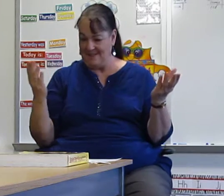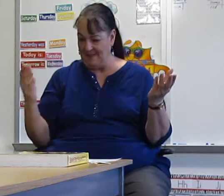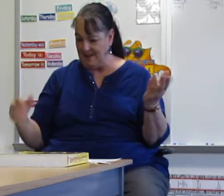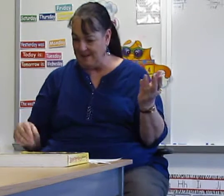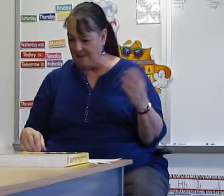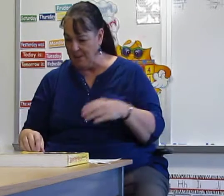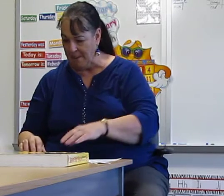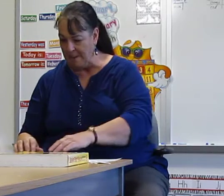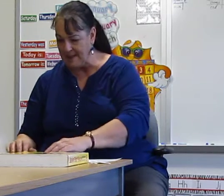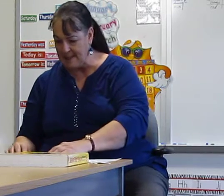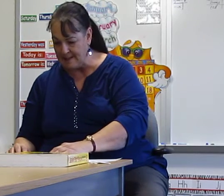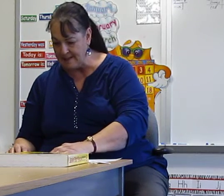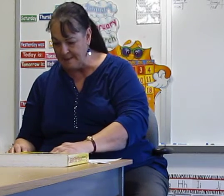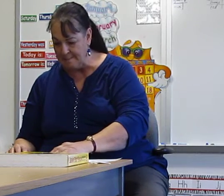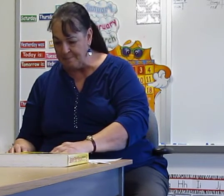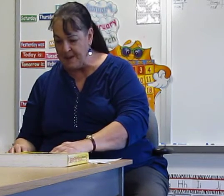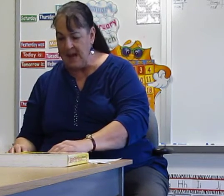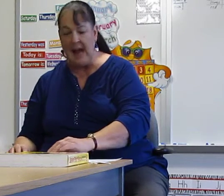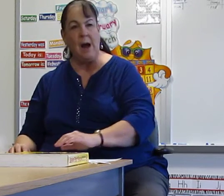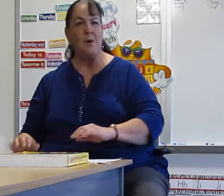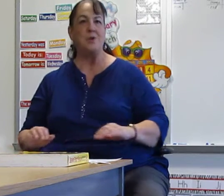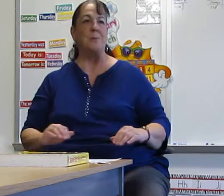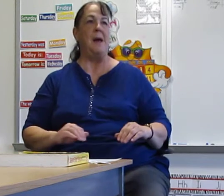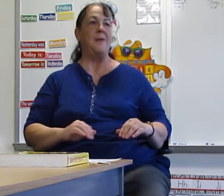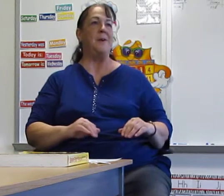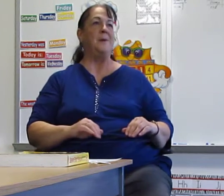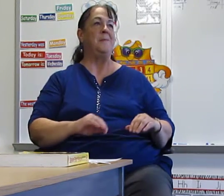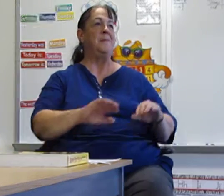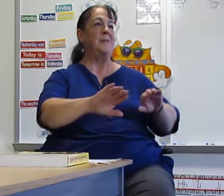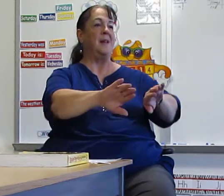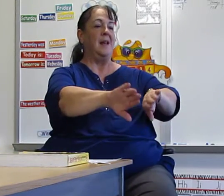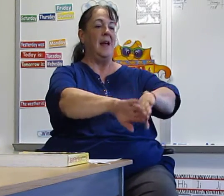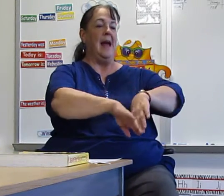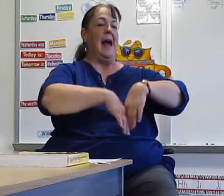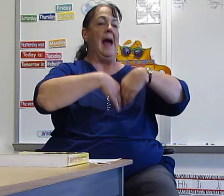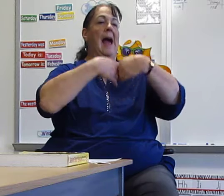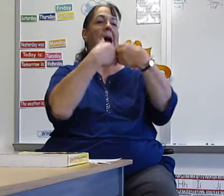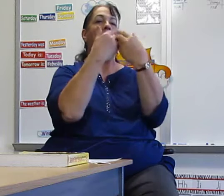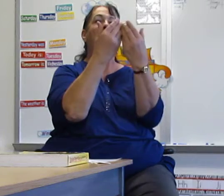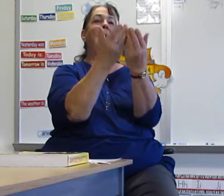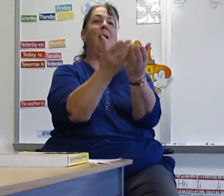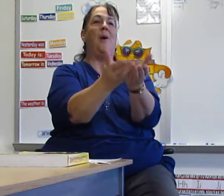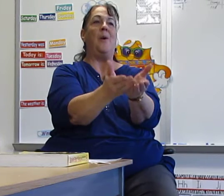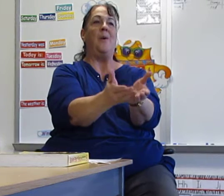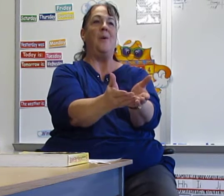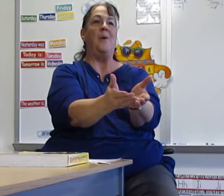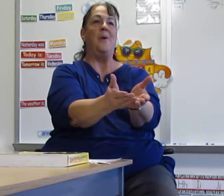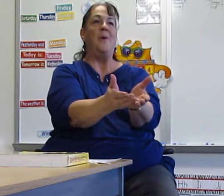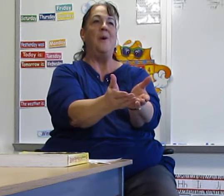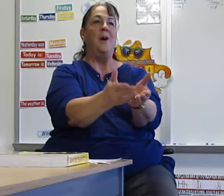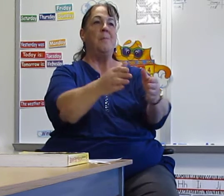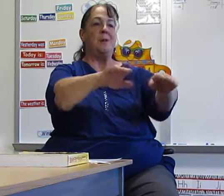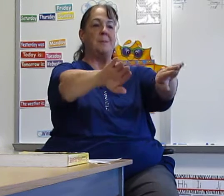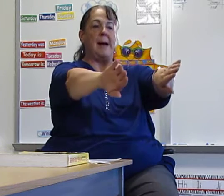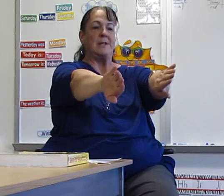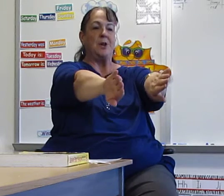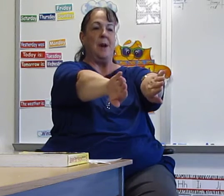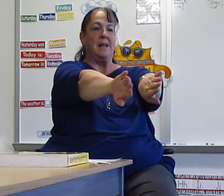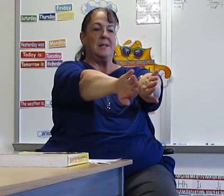cool. Makes sense. How is your mother? How? Put the backs of your hands